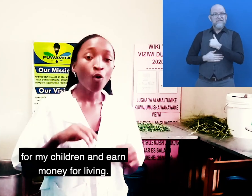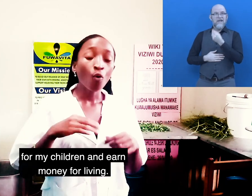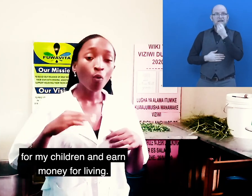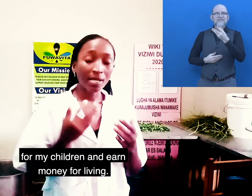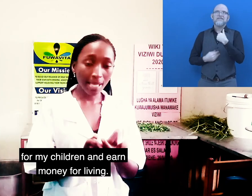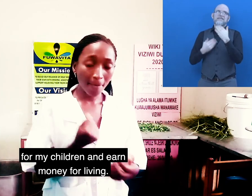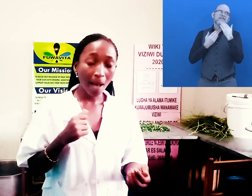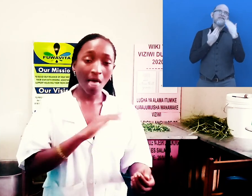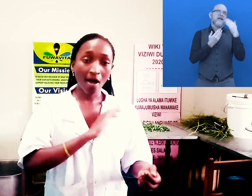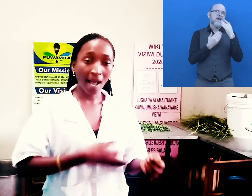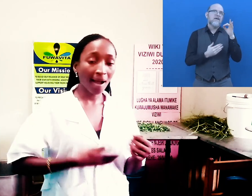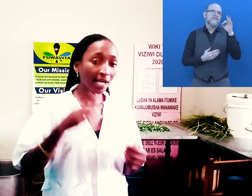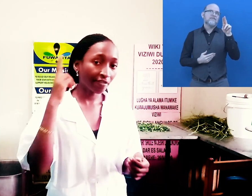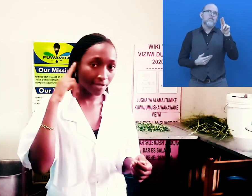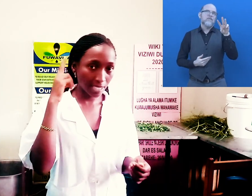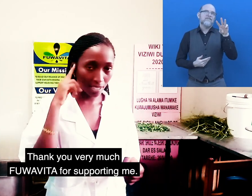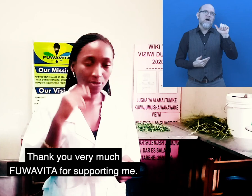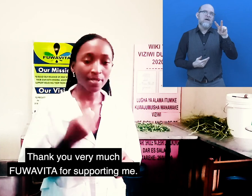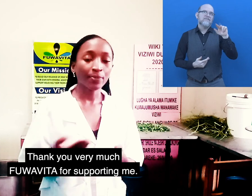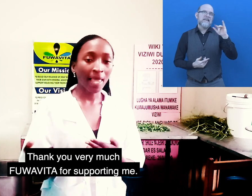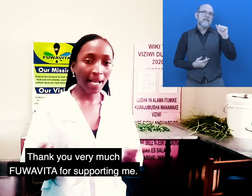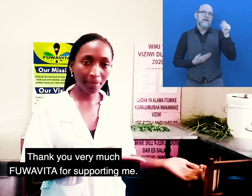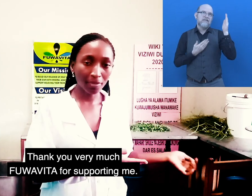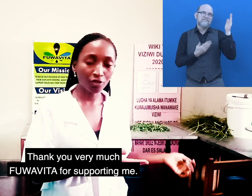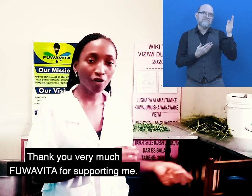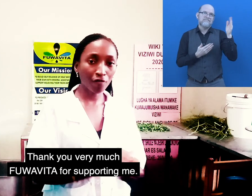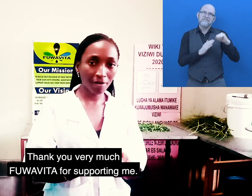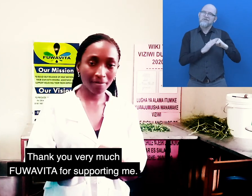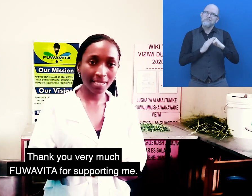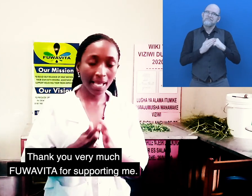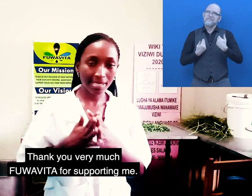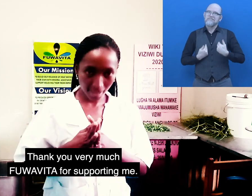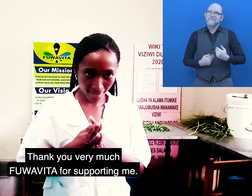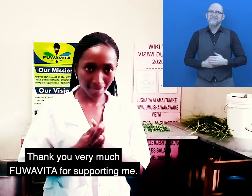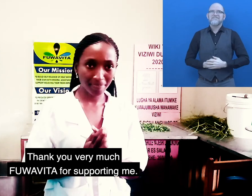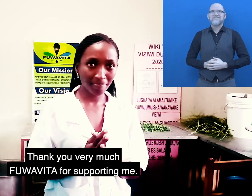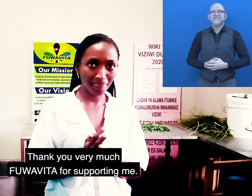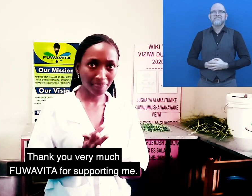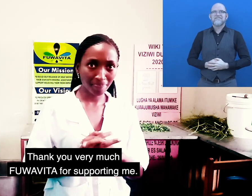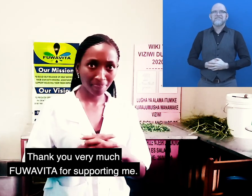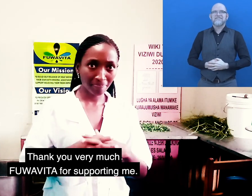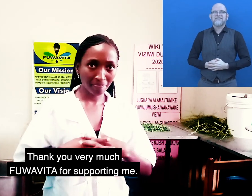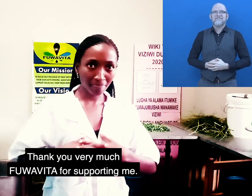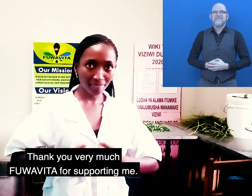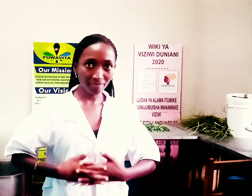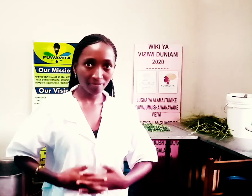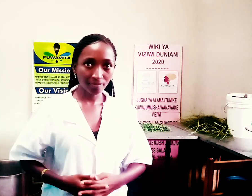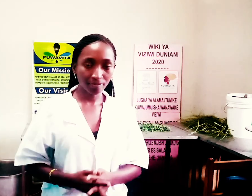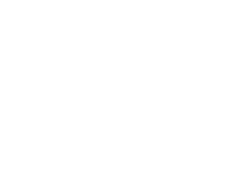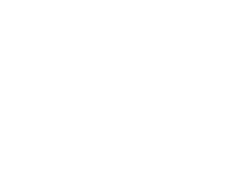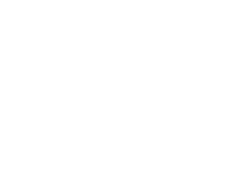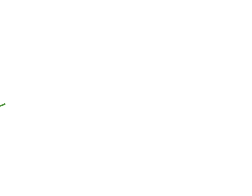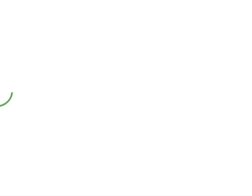for living. Thank you very much Fuwa Vita for supporting